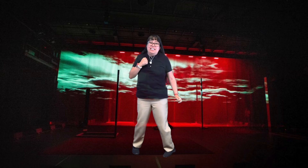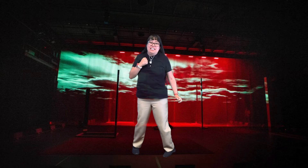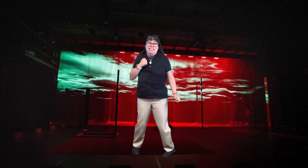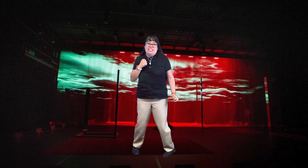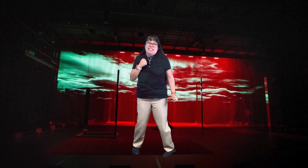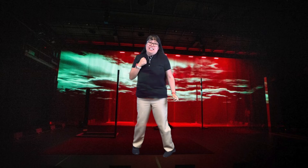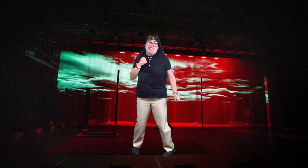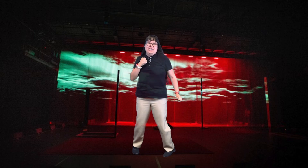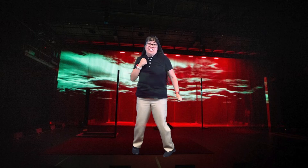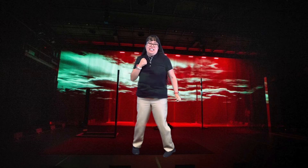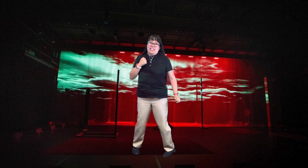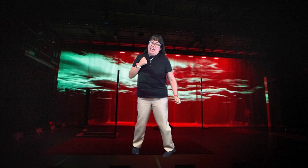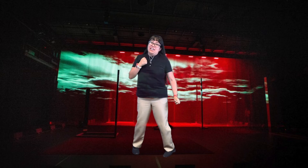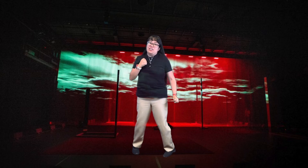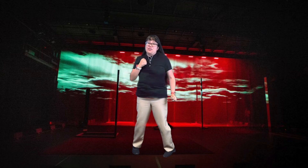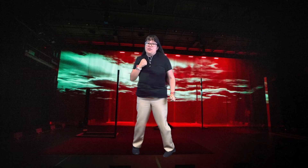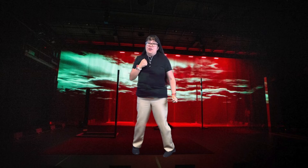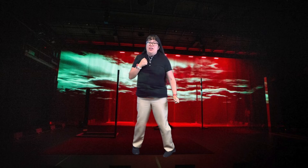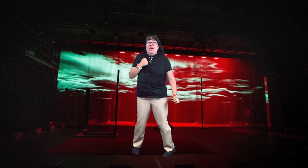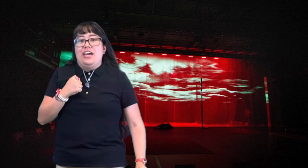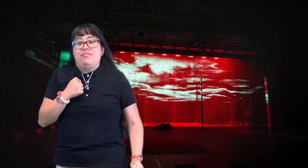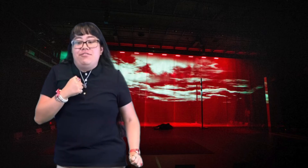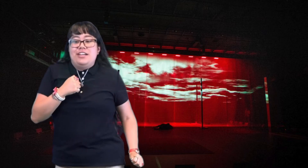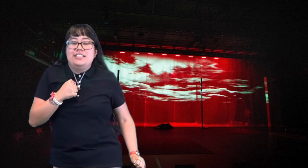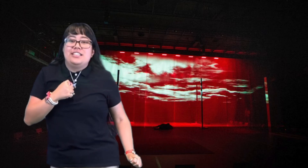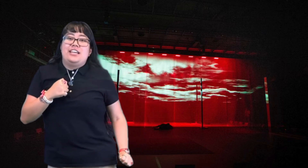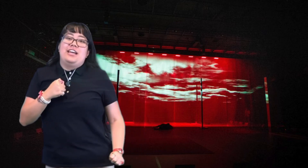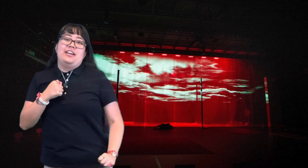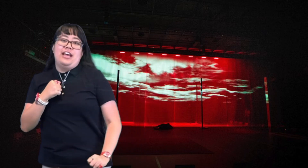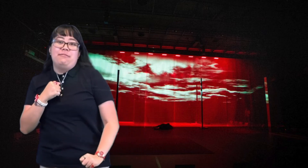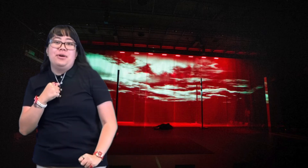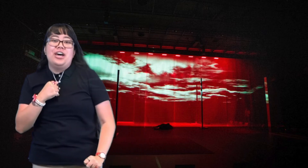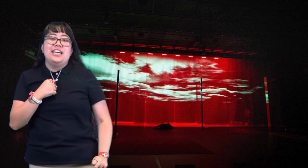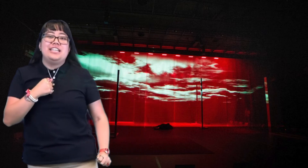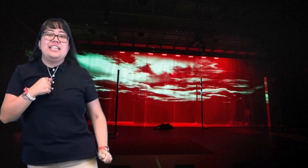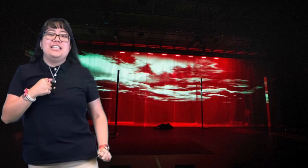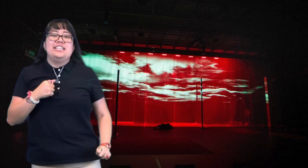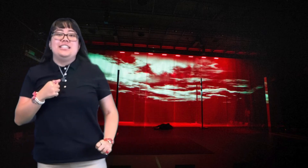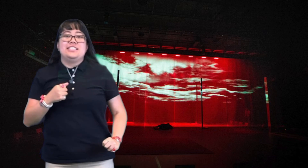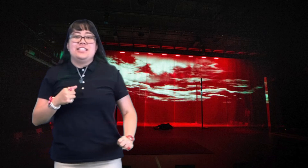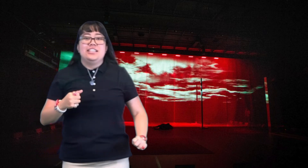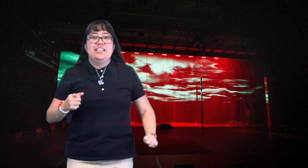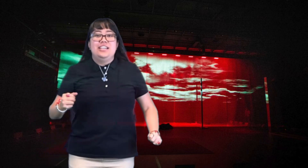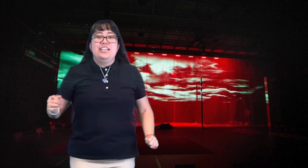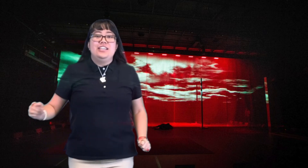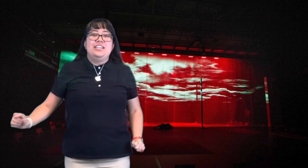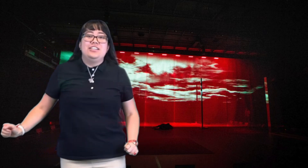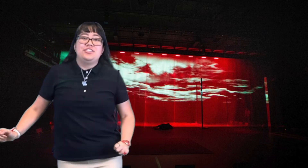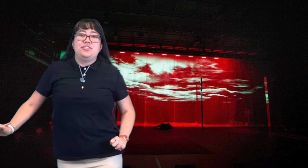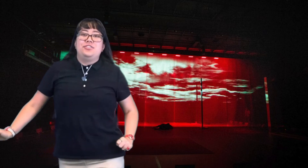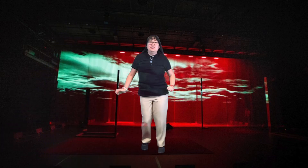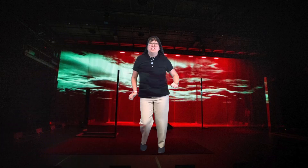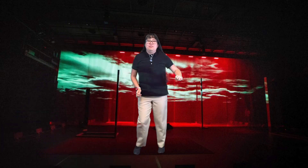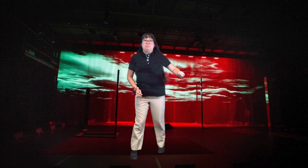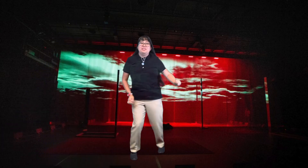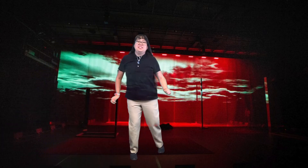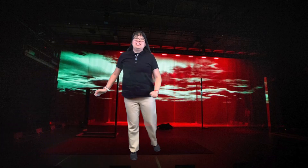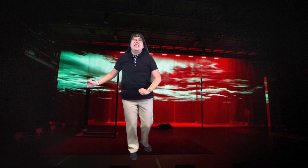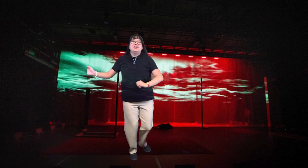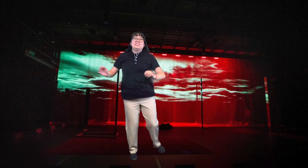like you. Have friends and I have buddies, it's true. But they don't